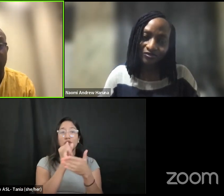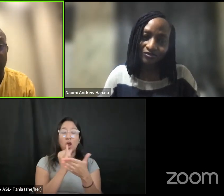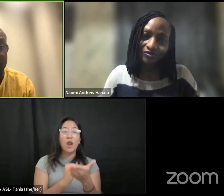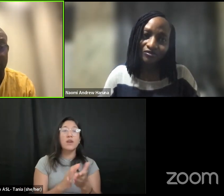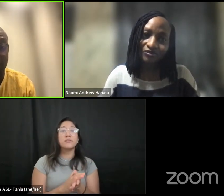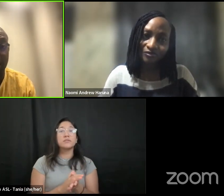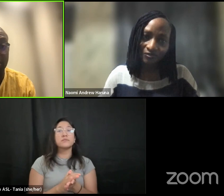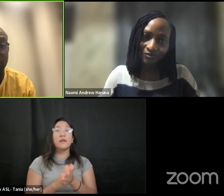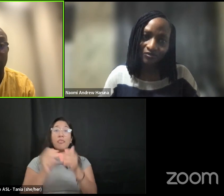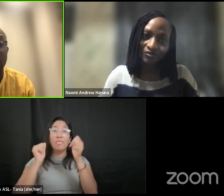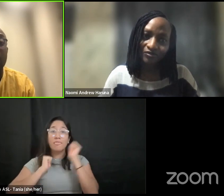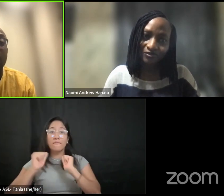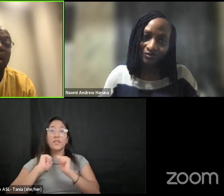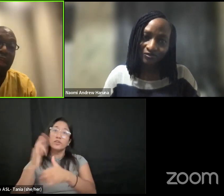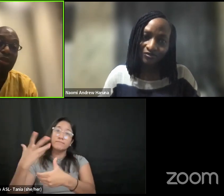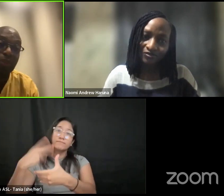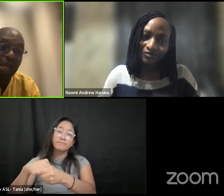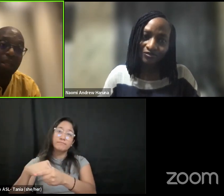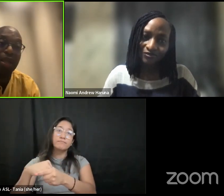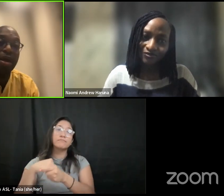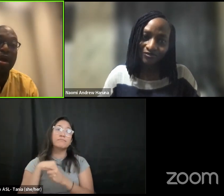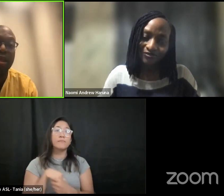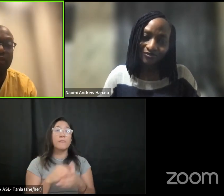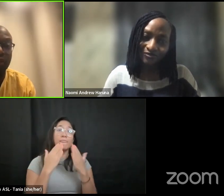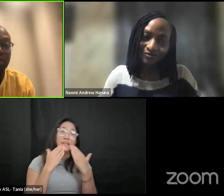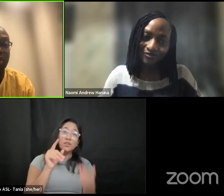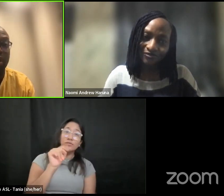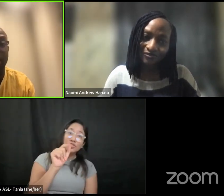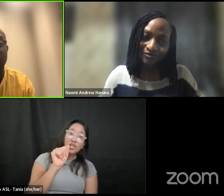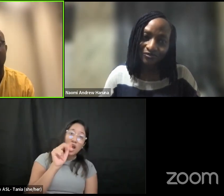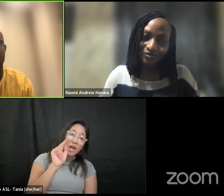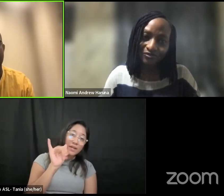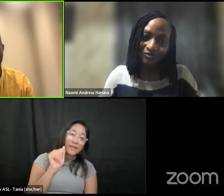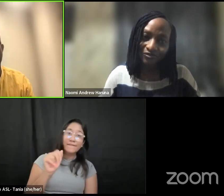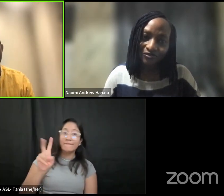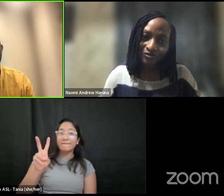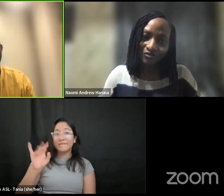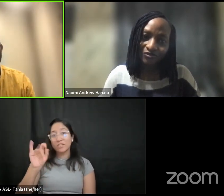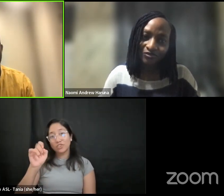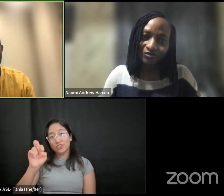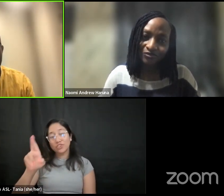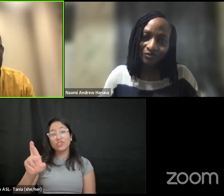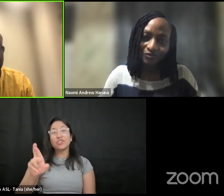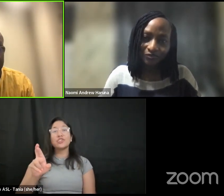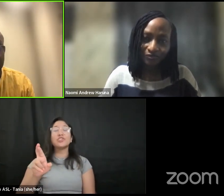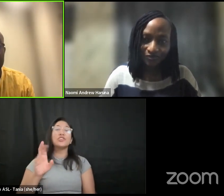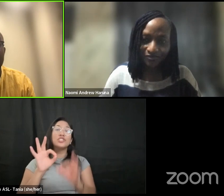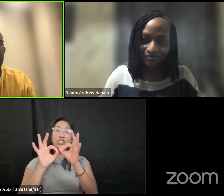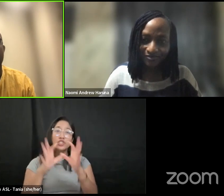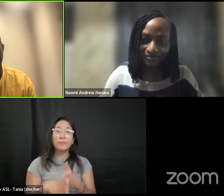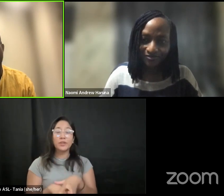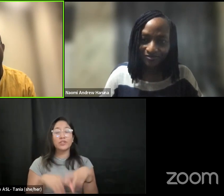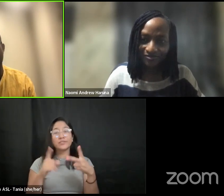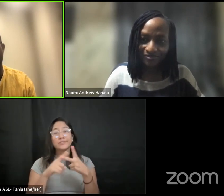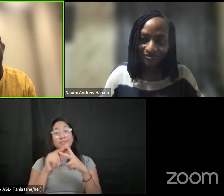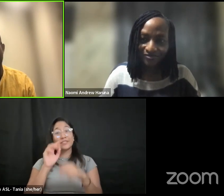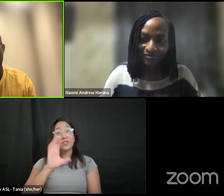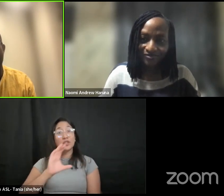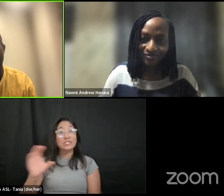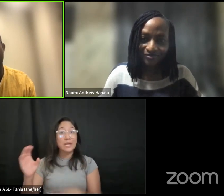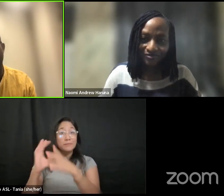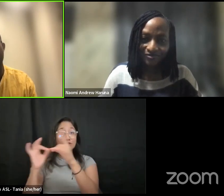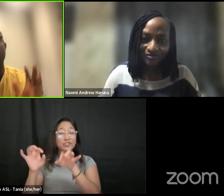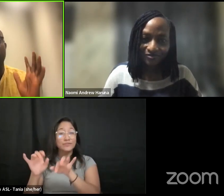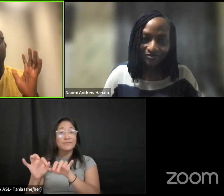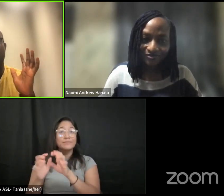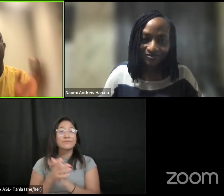theater and theater international uh thanks to tanya and victor asl interpreter into a live captioner and of course thanks to